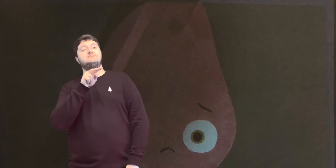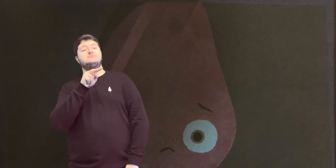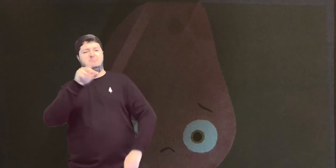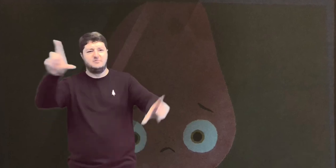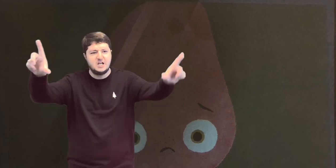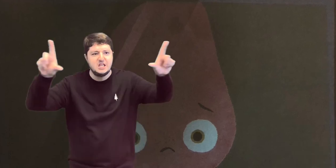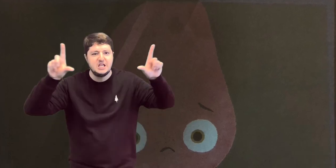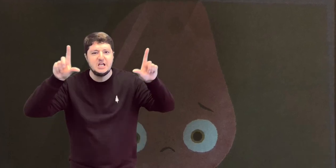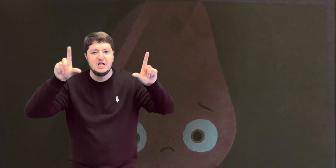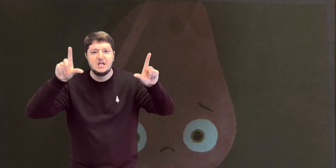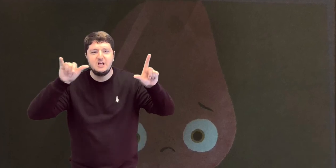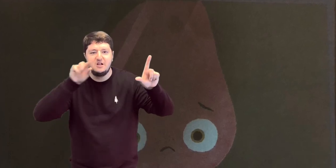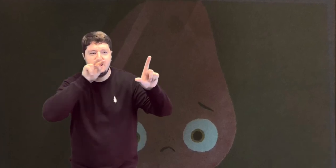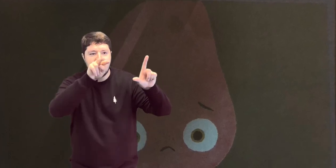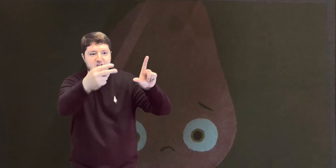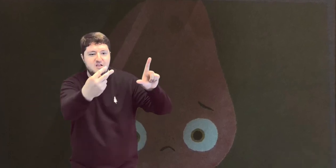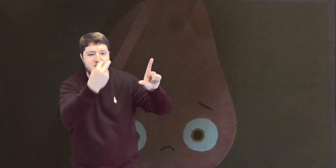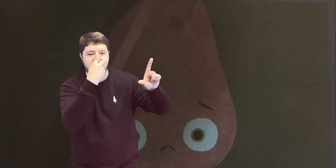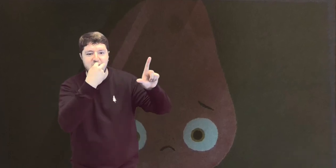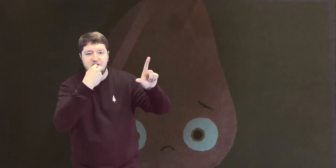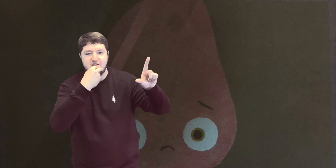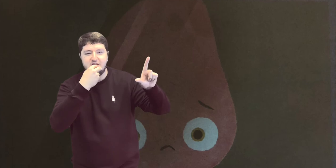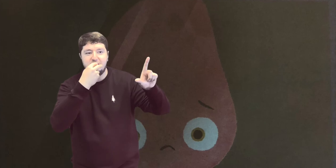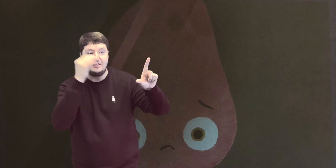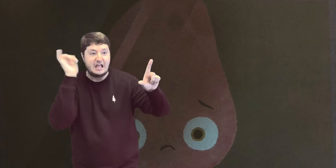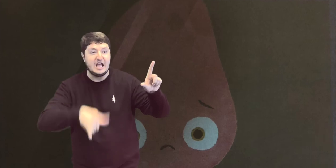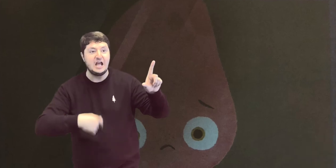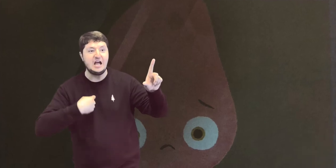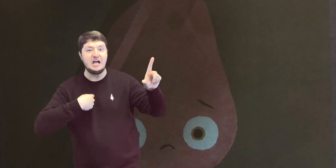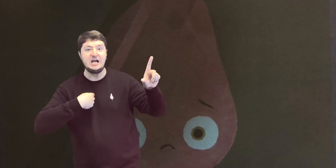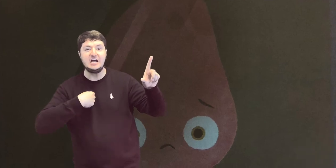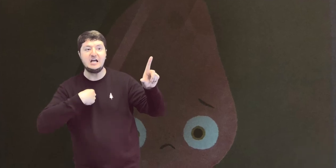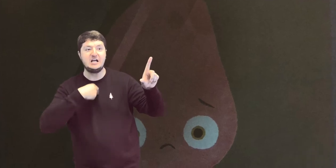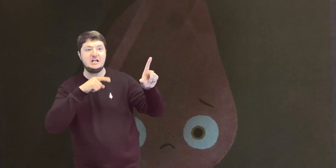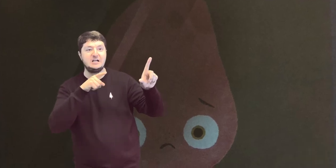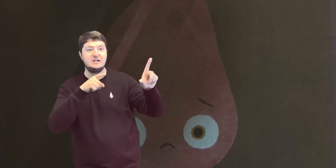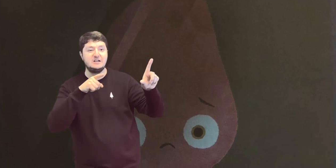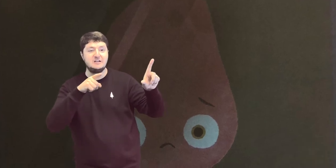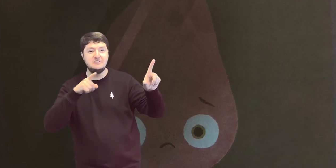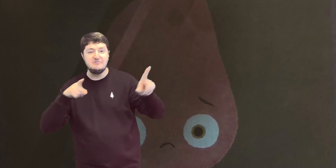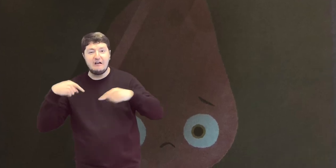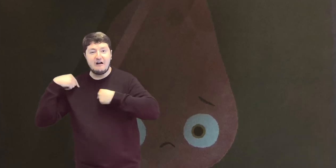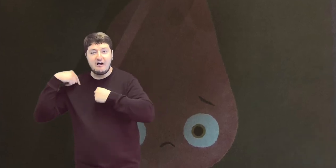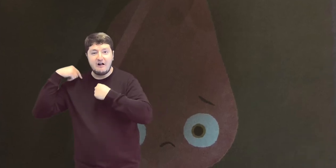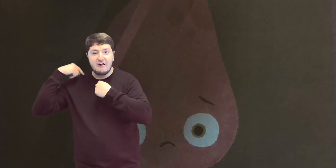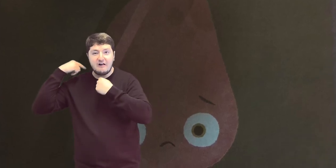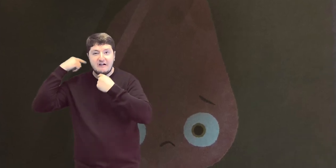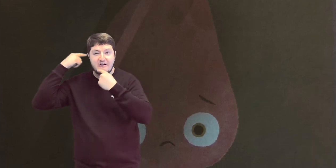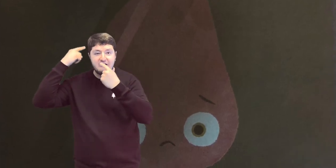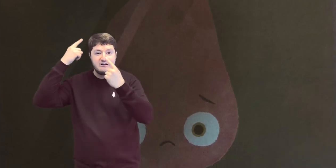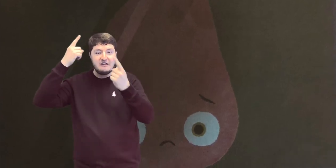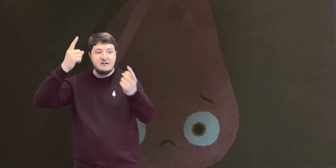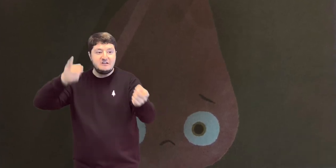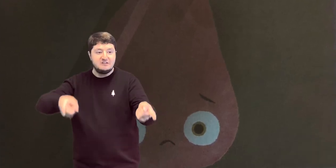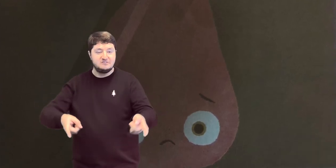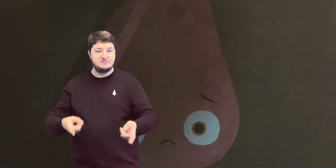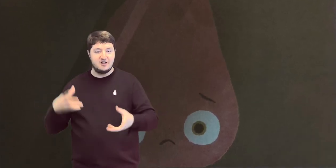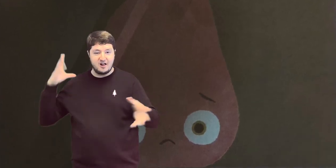Then I noticed my reflection In one of the screens I wondered how much of my life Had been spent In that